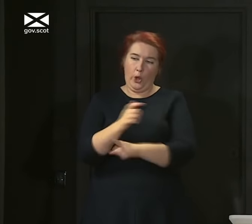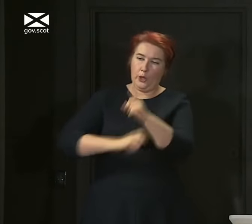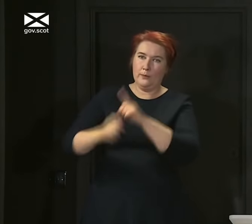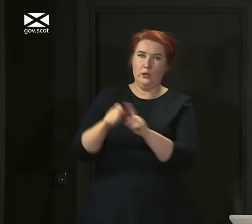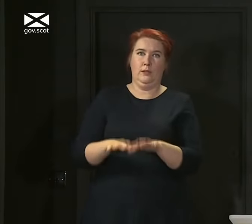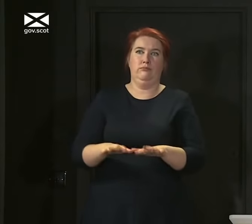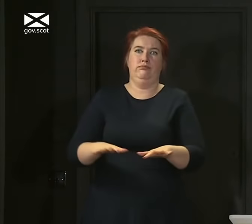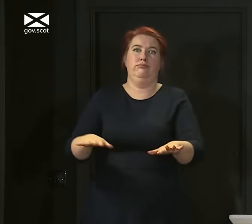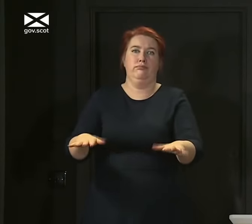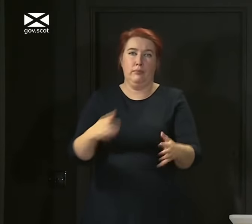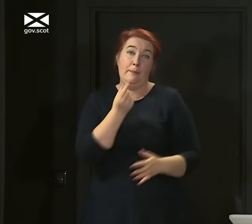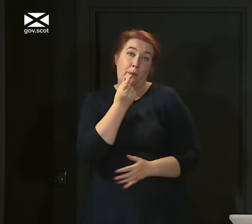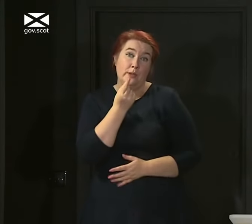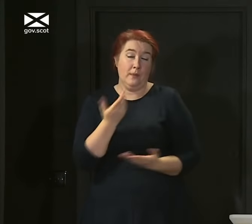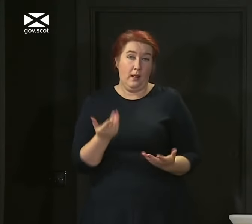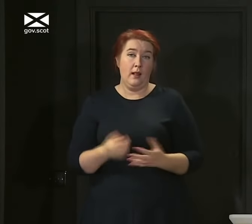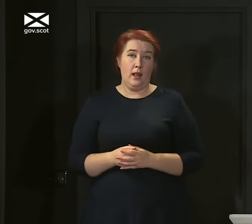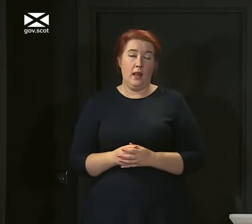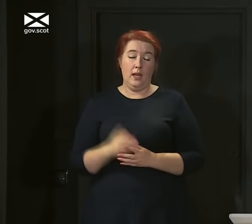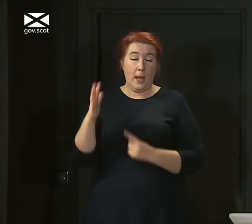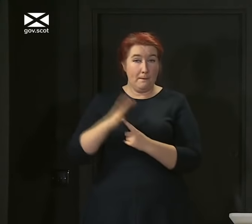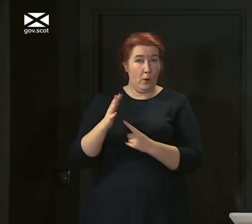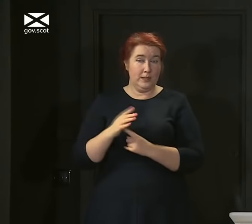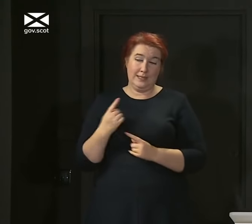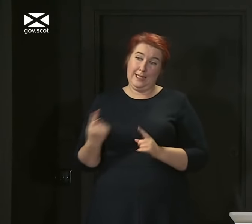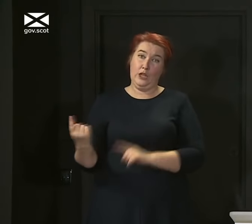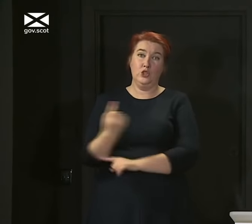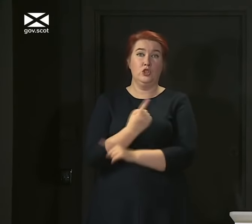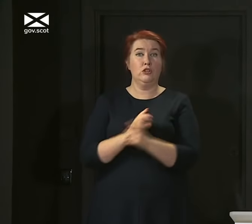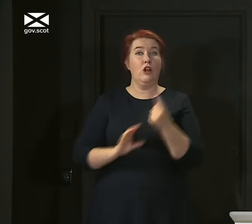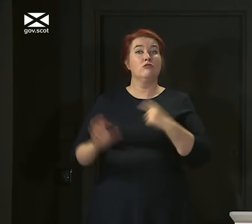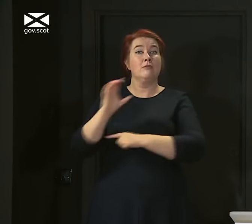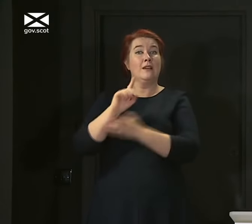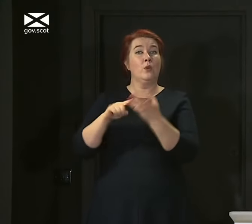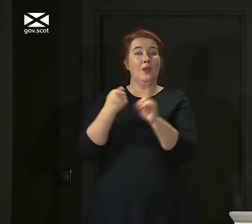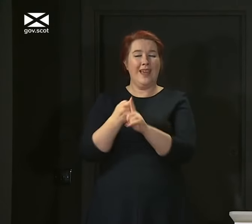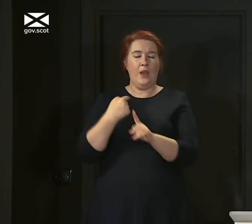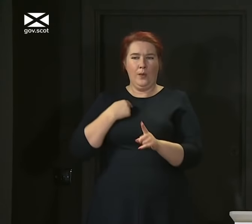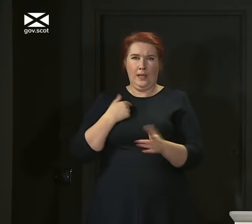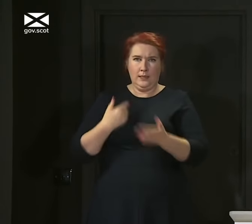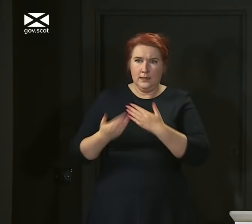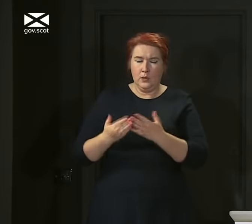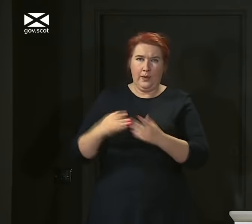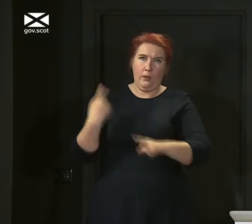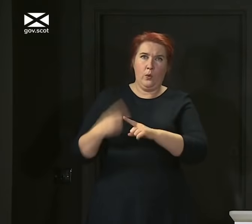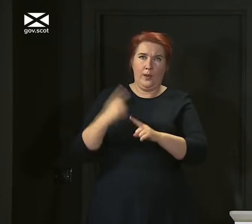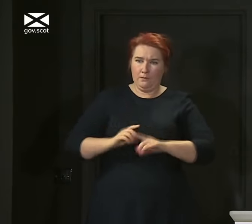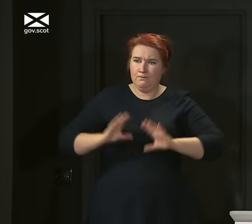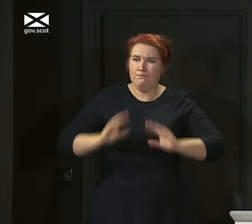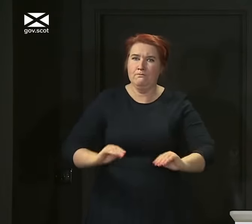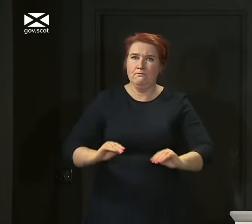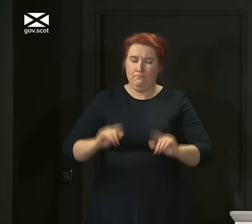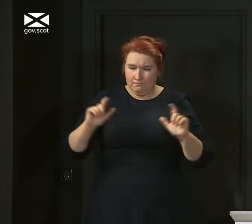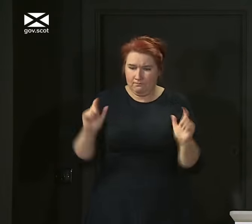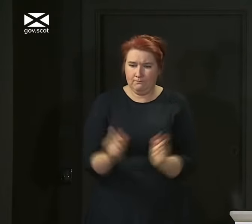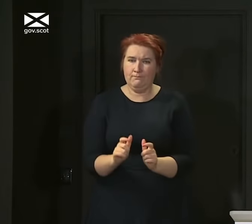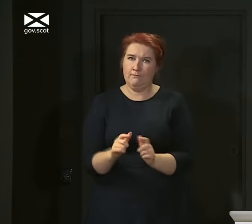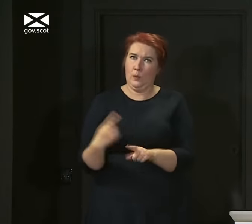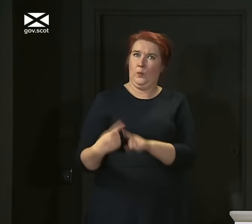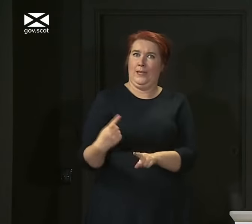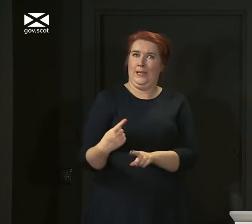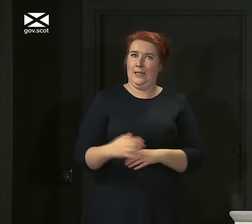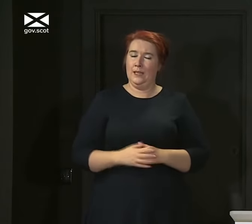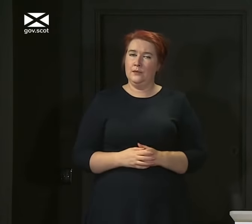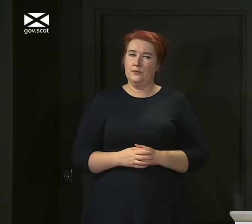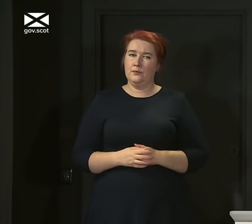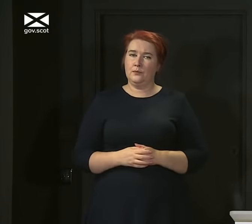And it is really important that each of us deals with these issues when they arise, and we do so quickly and effectively. And